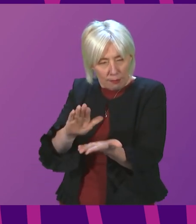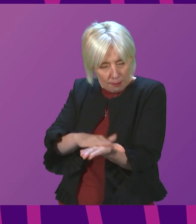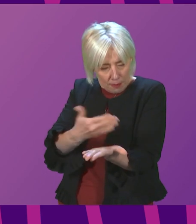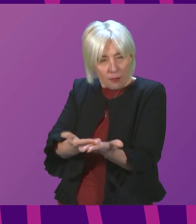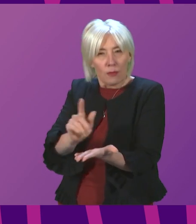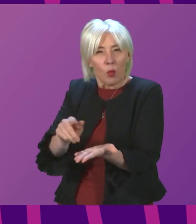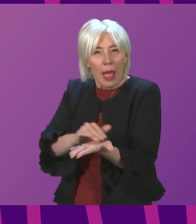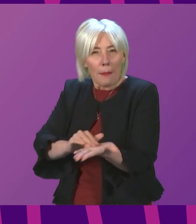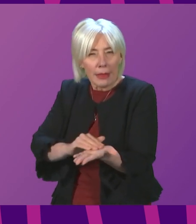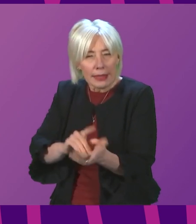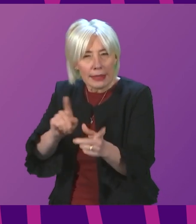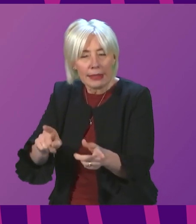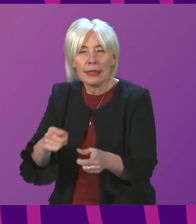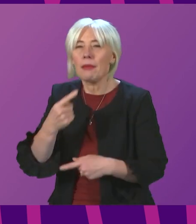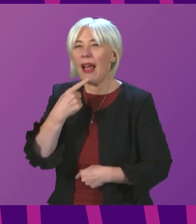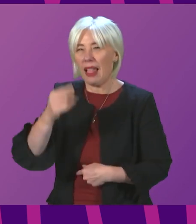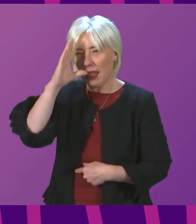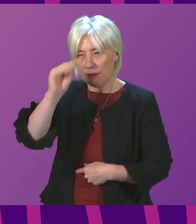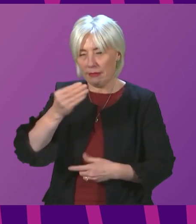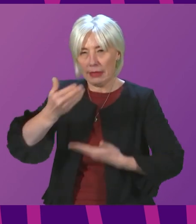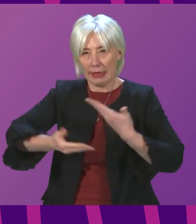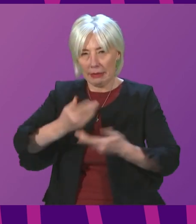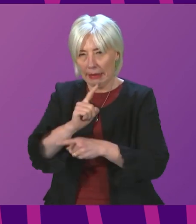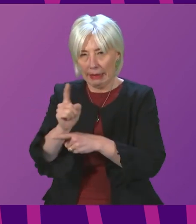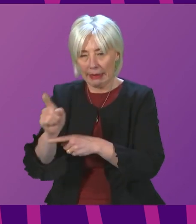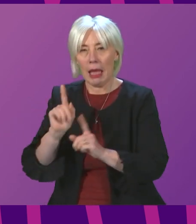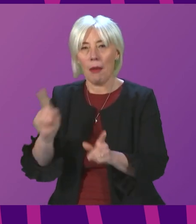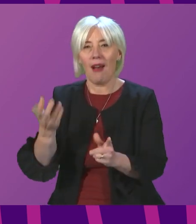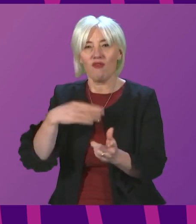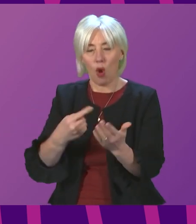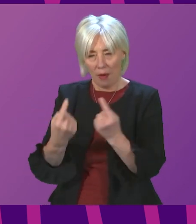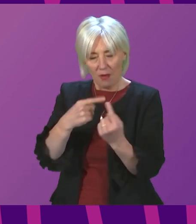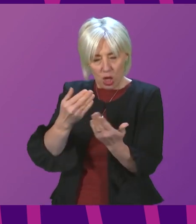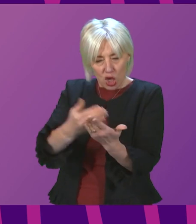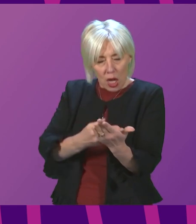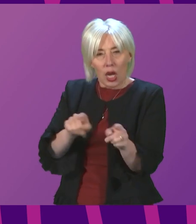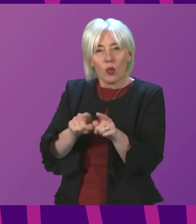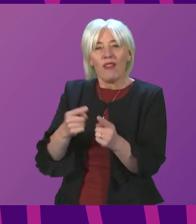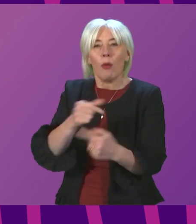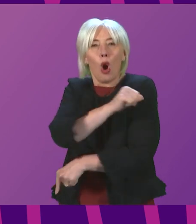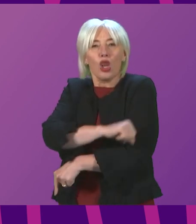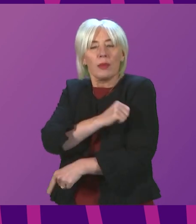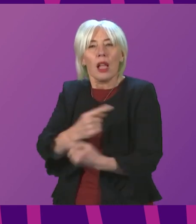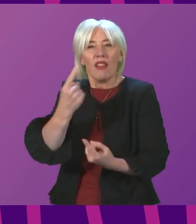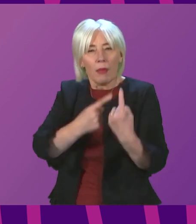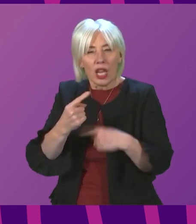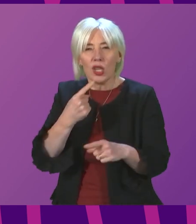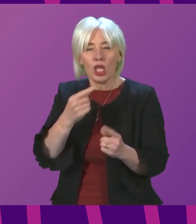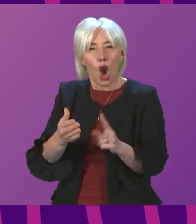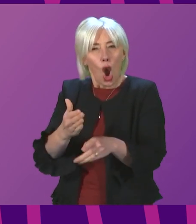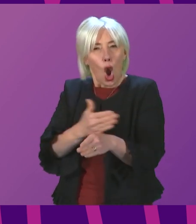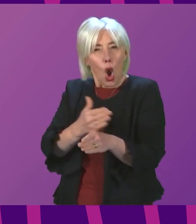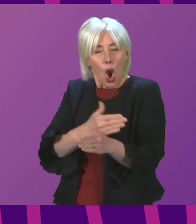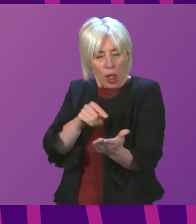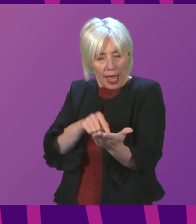case numbers at this stage, for reasons I will set out shortly, we can see from these and also from hospital data some early indications that